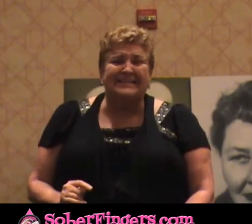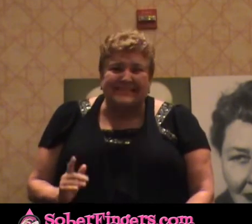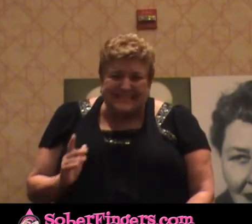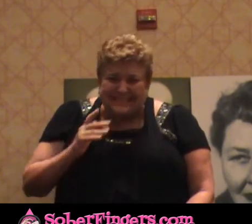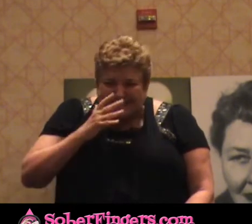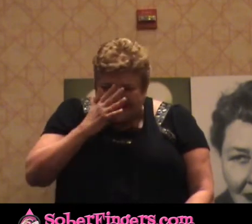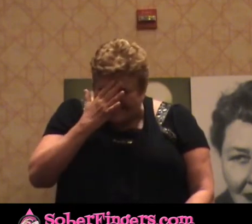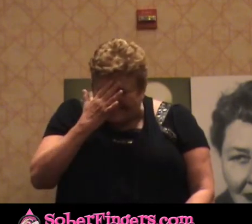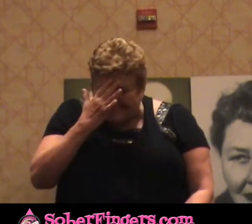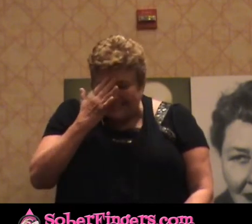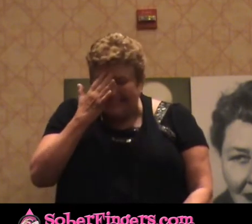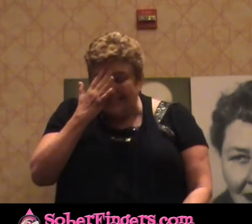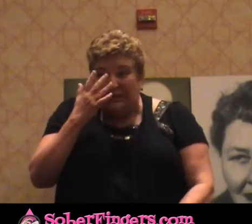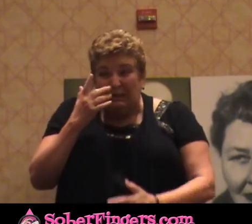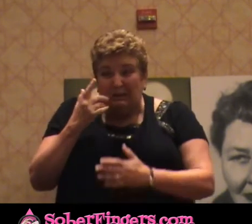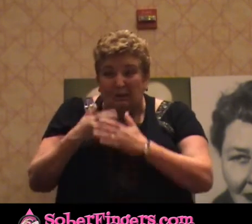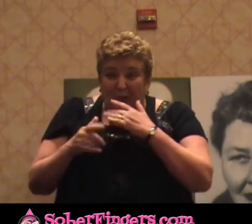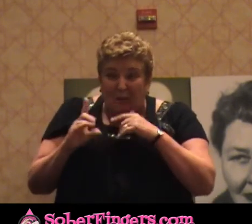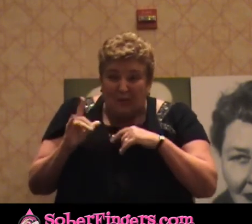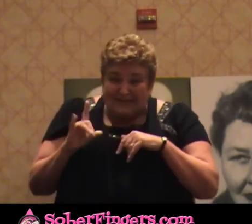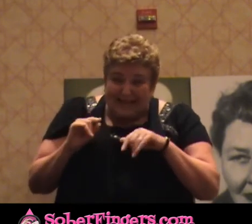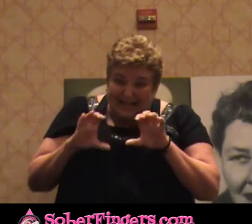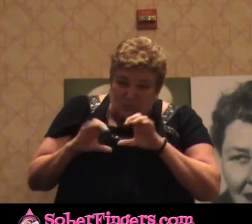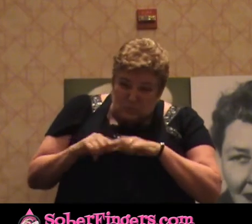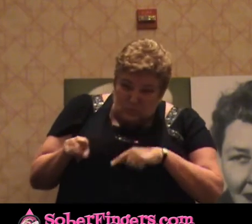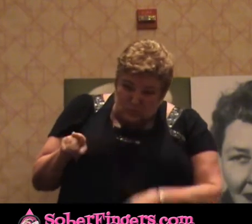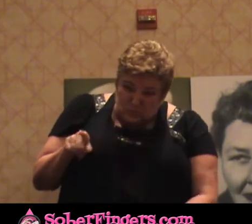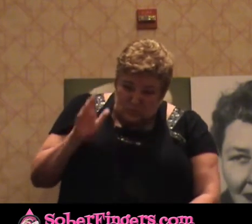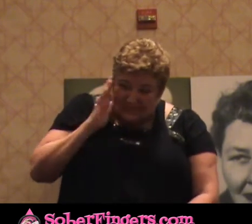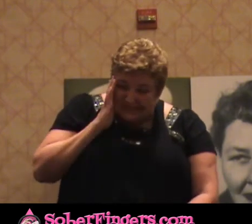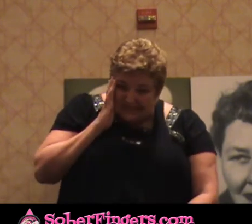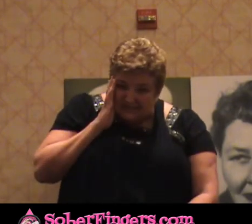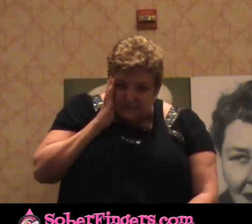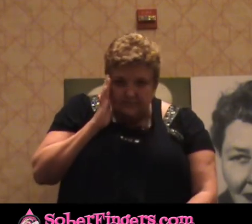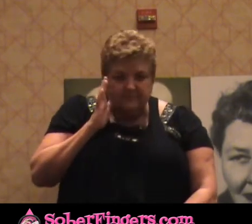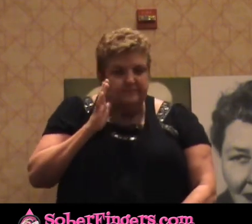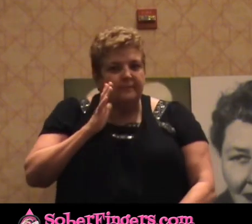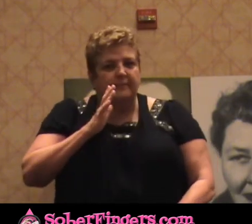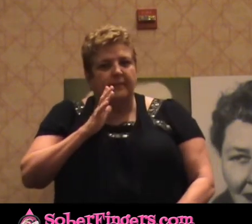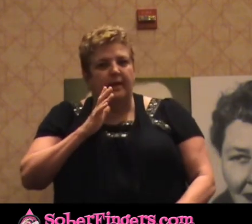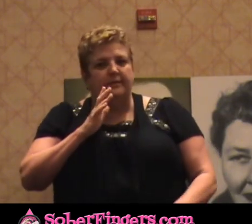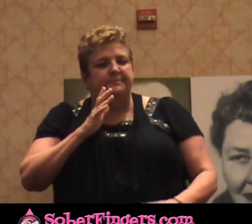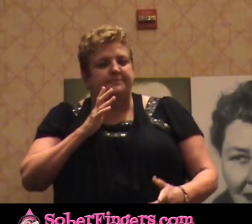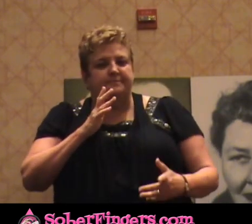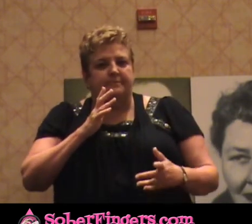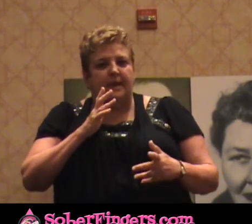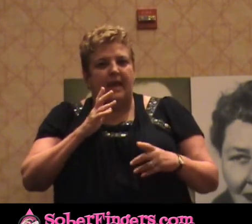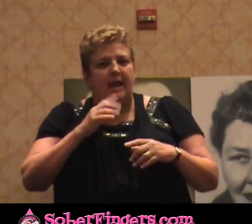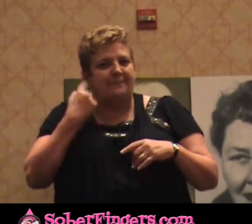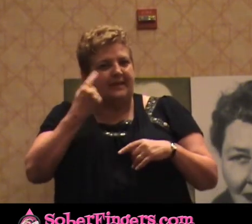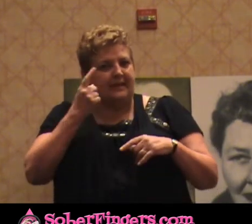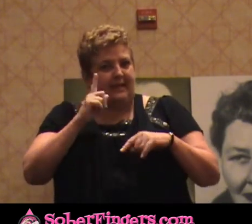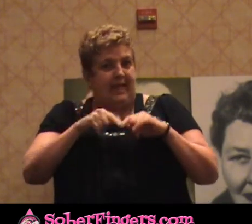What did I do to you? And I was like, it can't be that bad because he's with this woman, right? So, whatever.